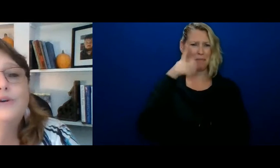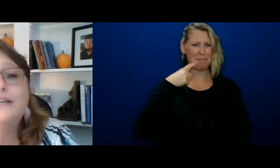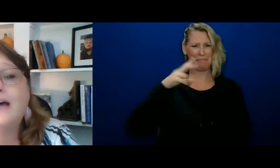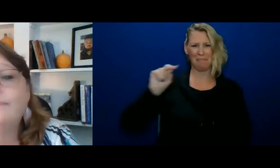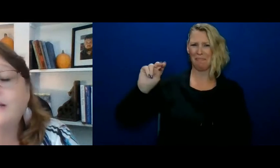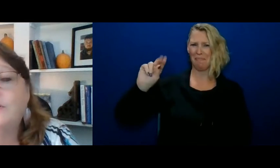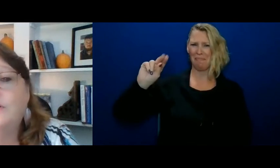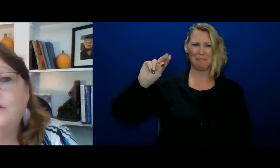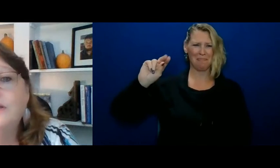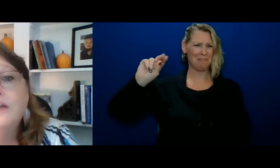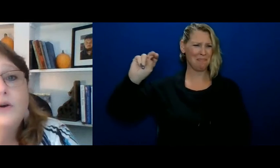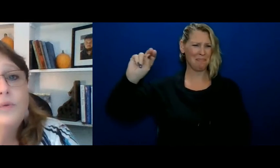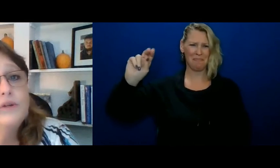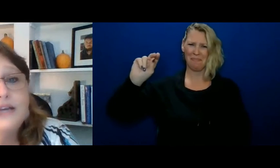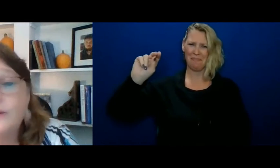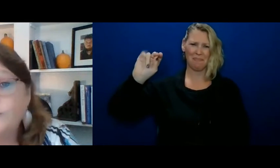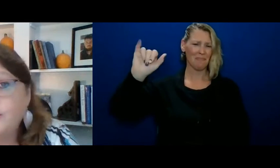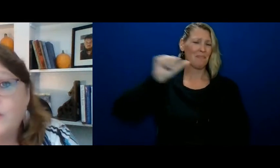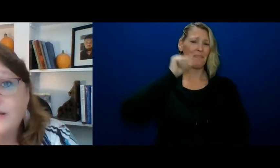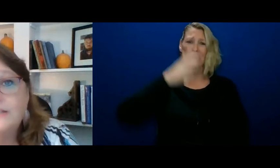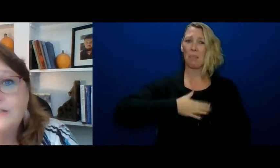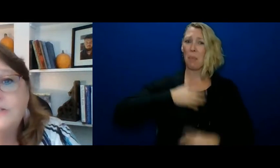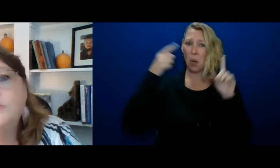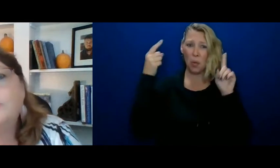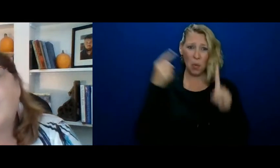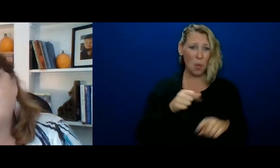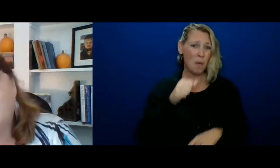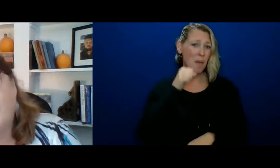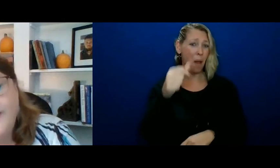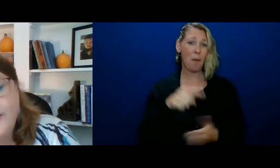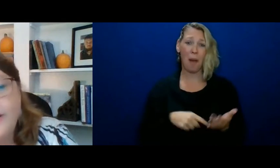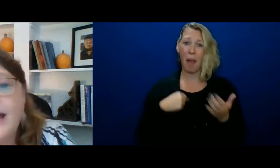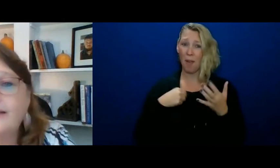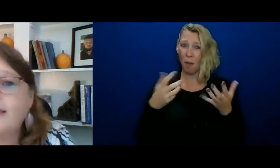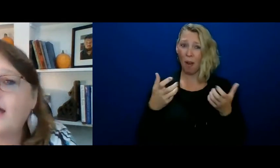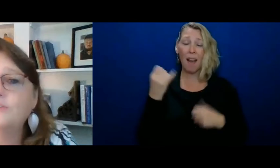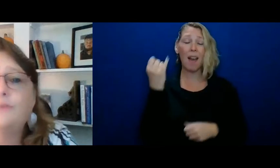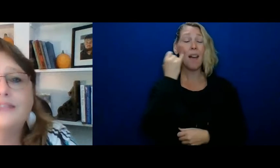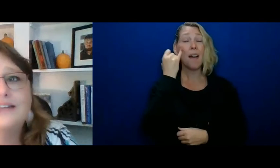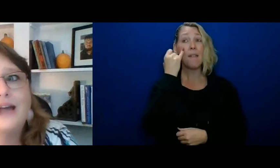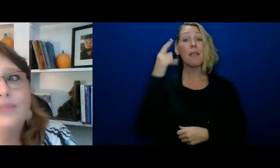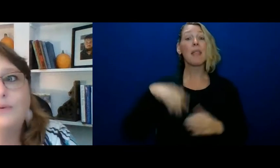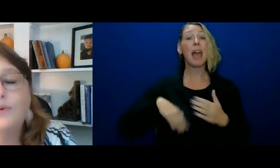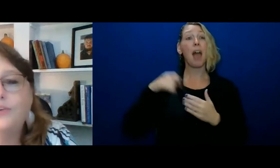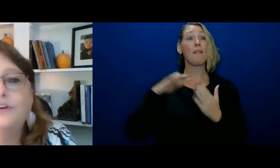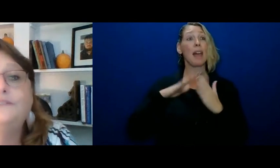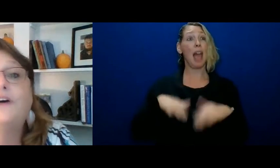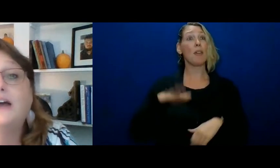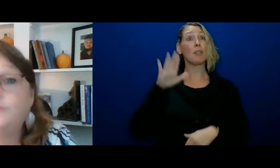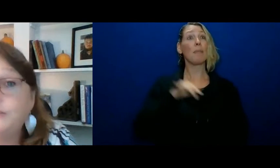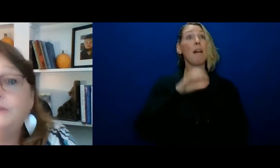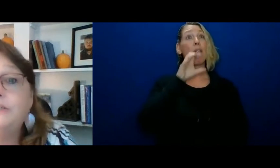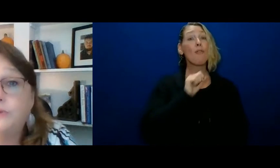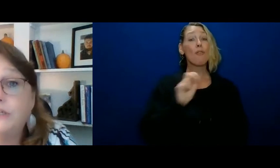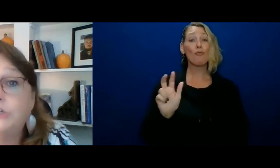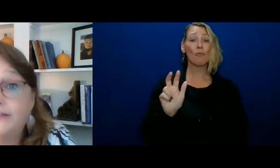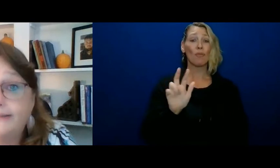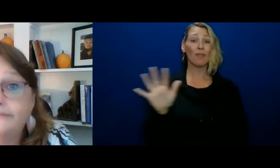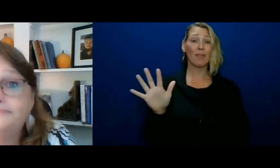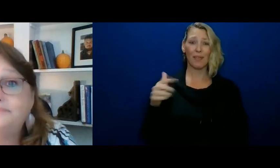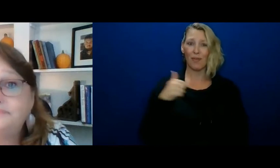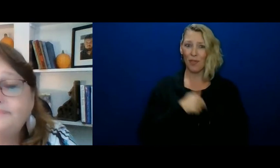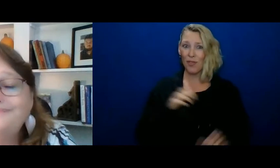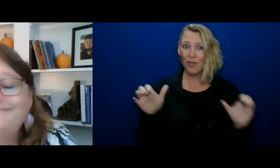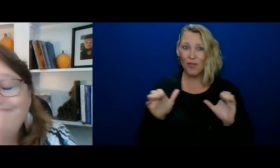was not my goal was not what i wanted to do i thought if they were out of the house by the time they were 35 we'd be doing